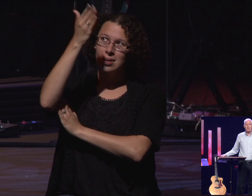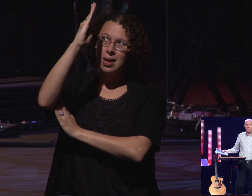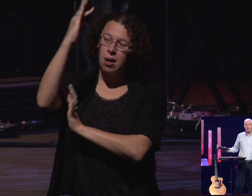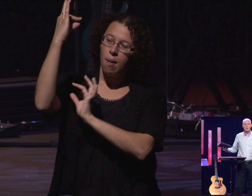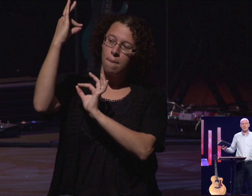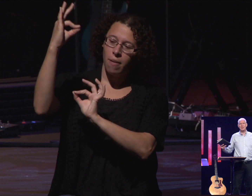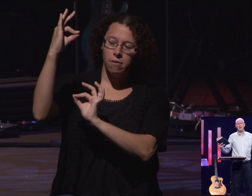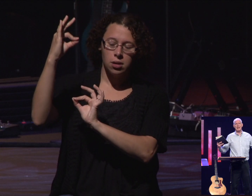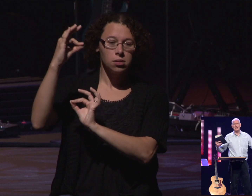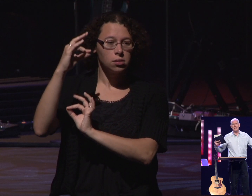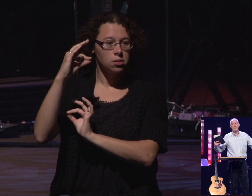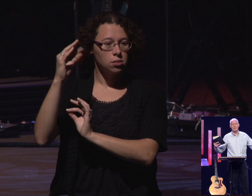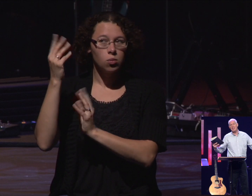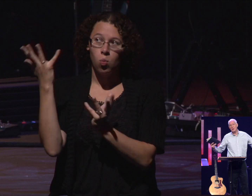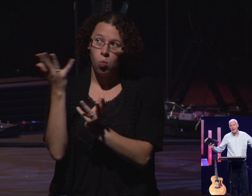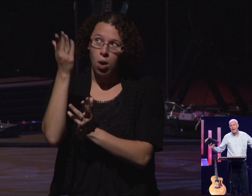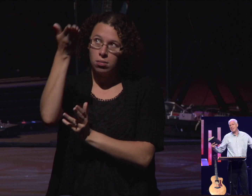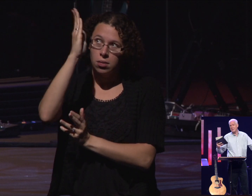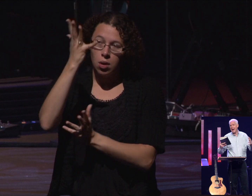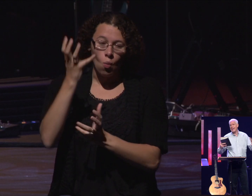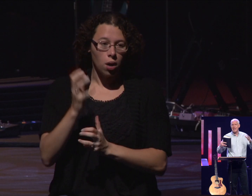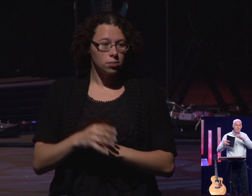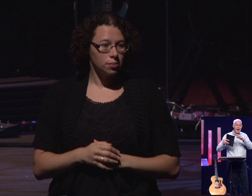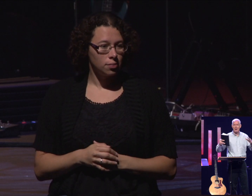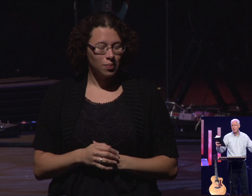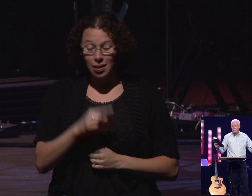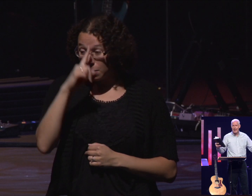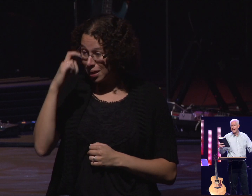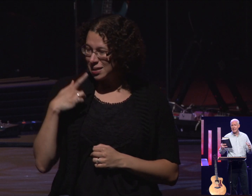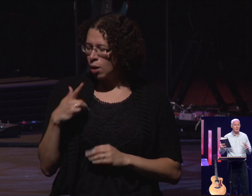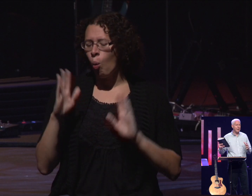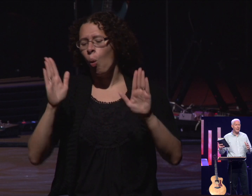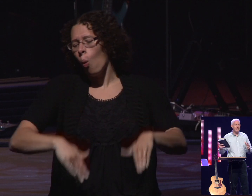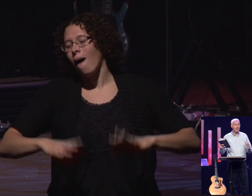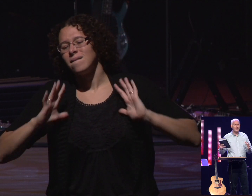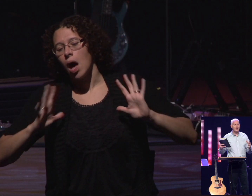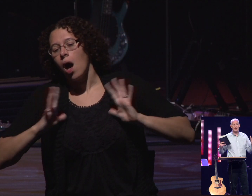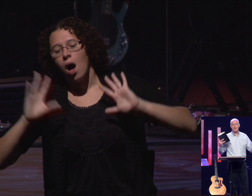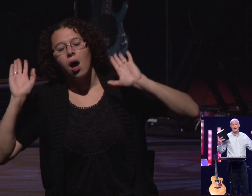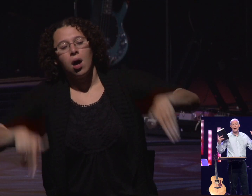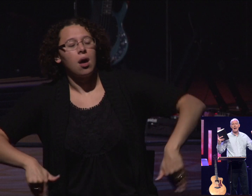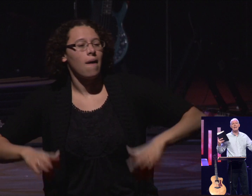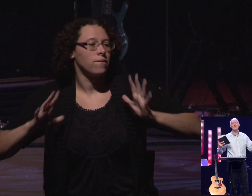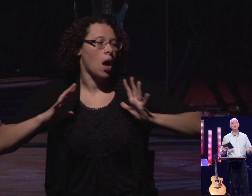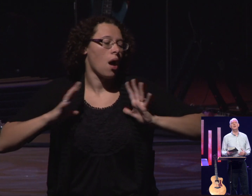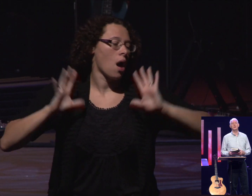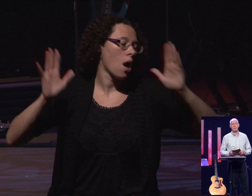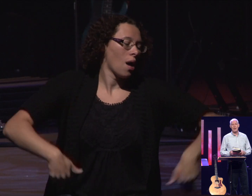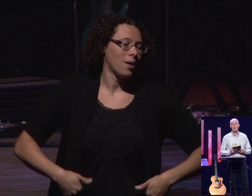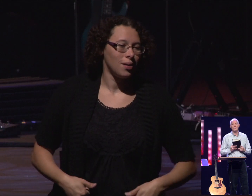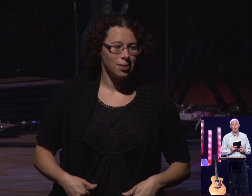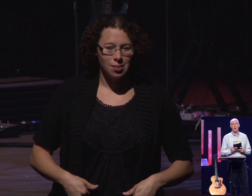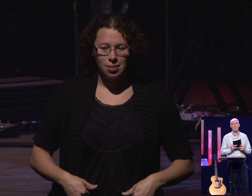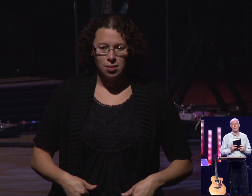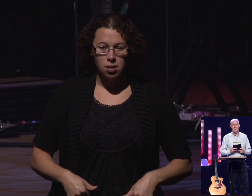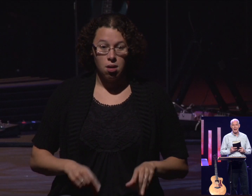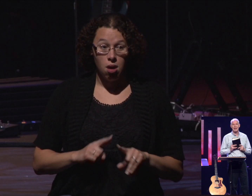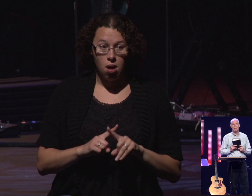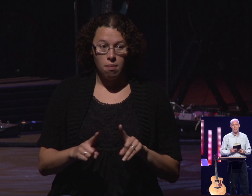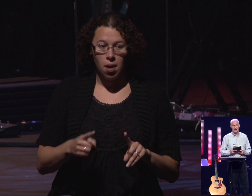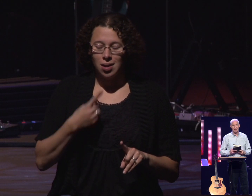We get to the point where instead of just saying, it's okay, it's fine, it doesn't matter, it's okay, it doesn't... You just need say, God, I need you to transform